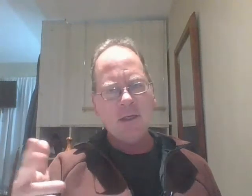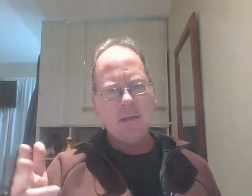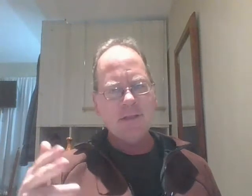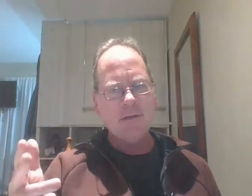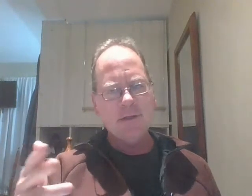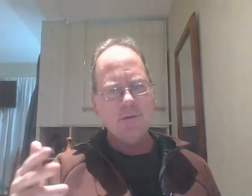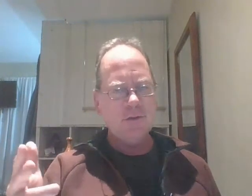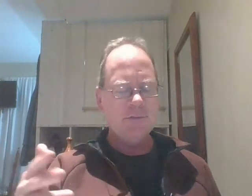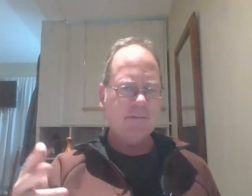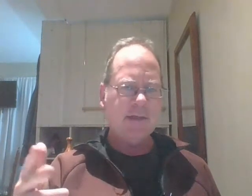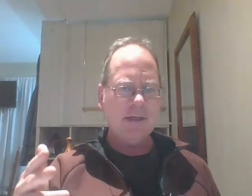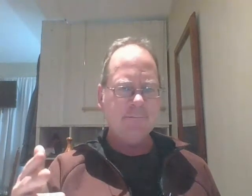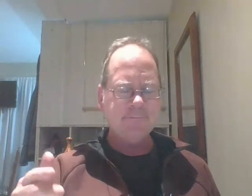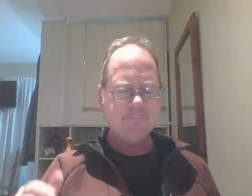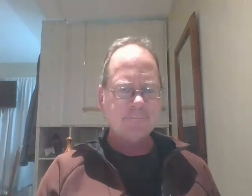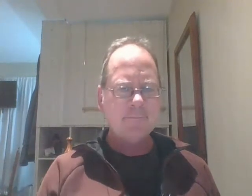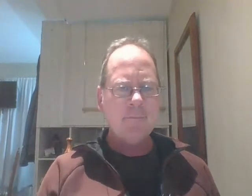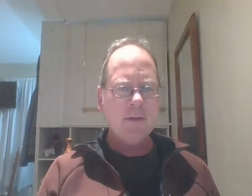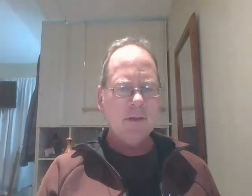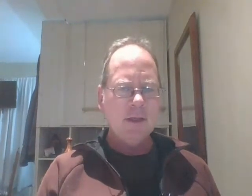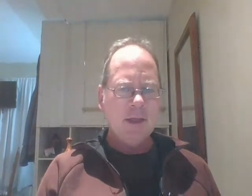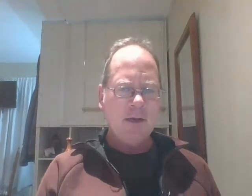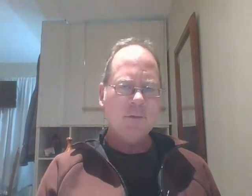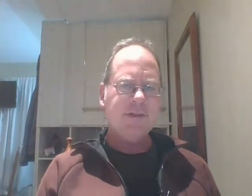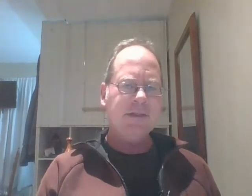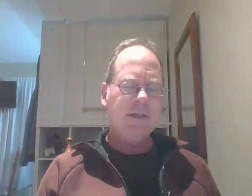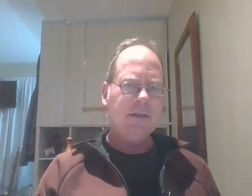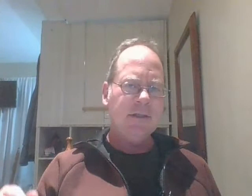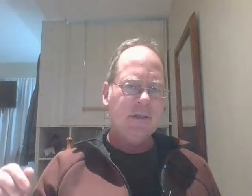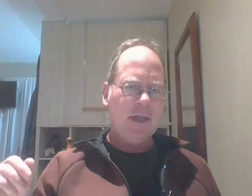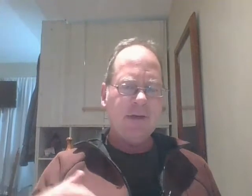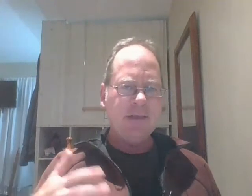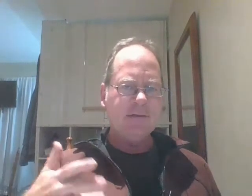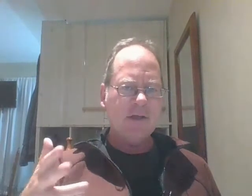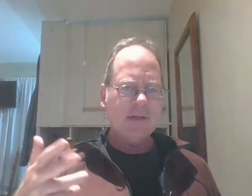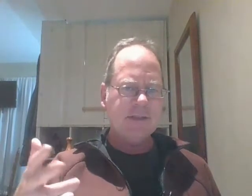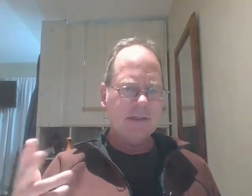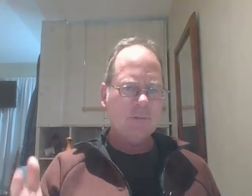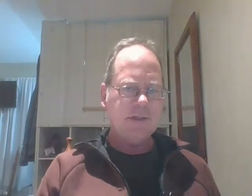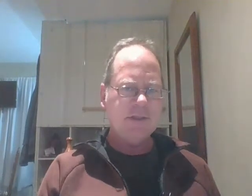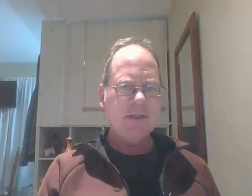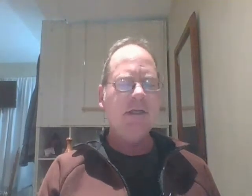commentary on youtube stuff like that i was watching i want to get this off my chest i was watching uh